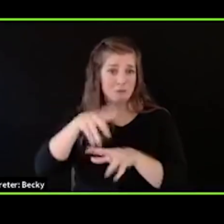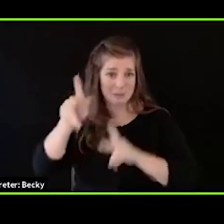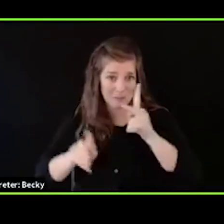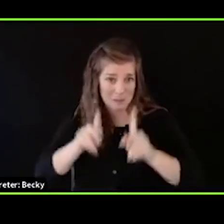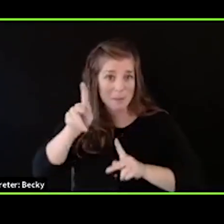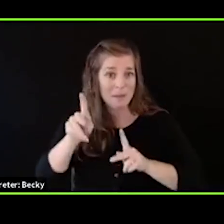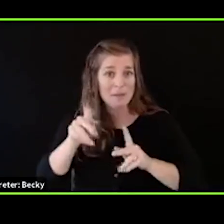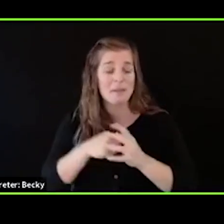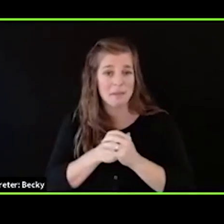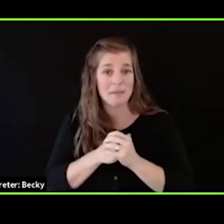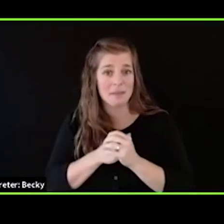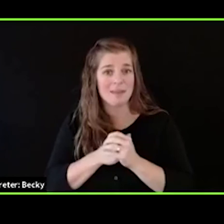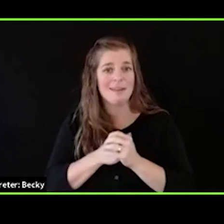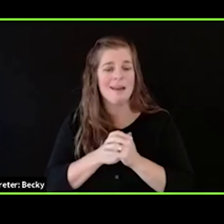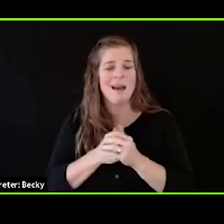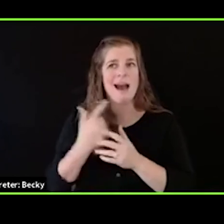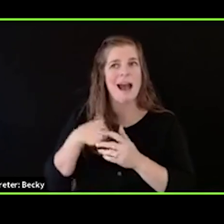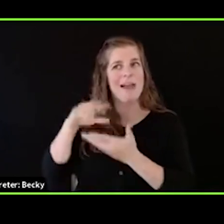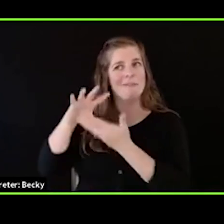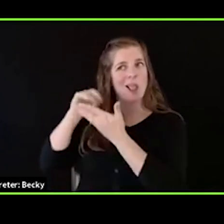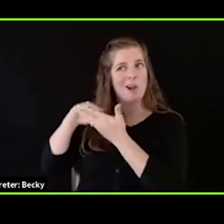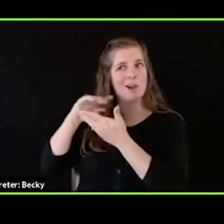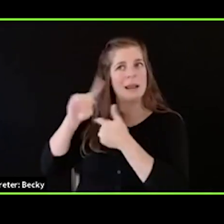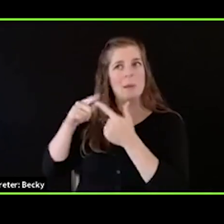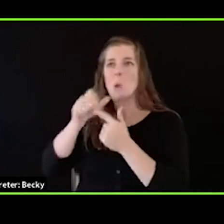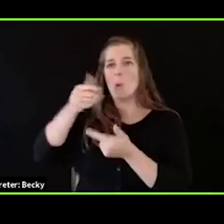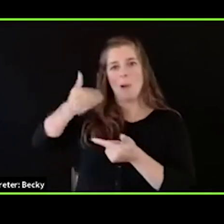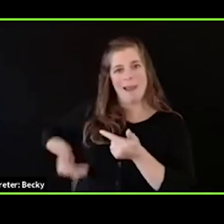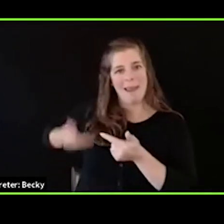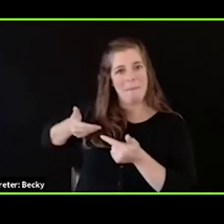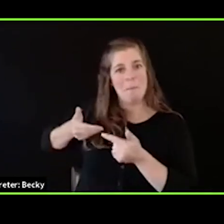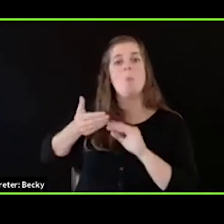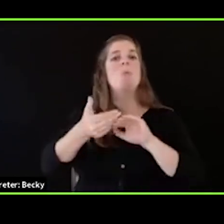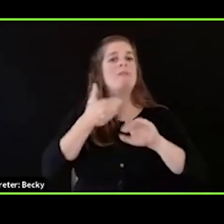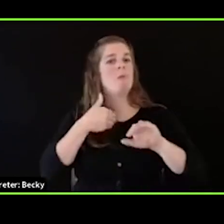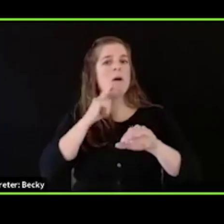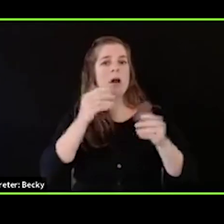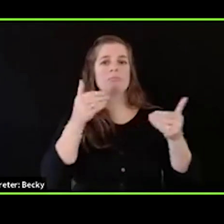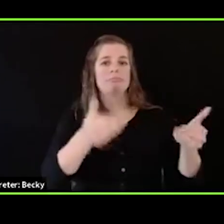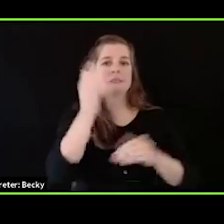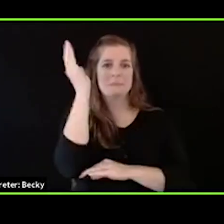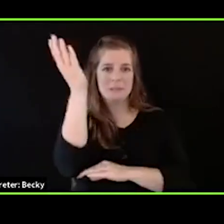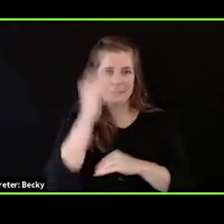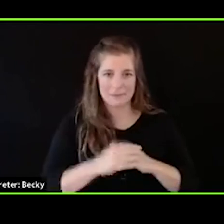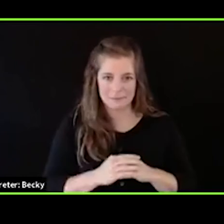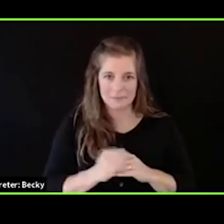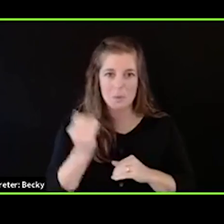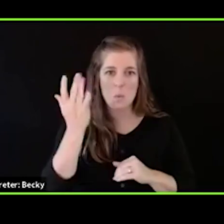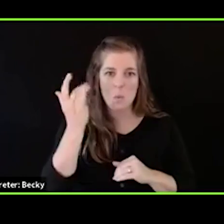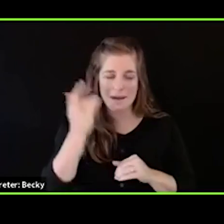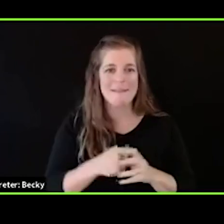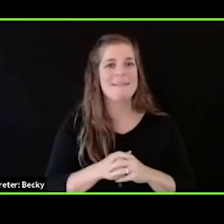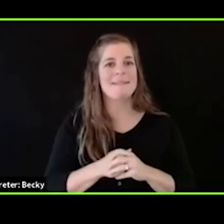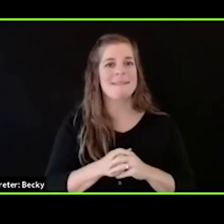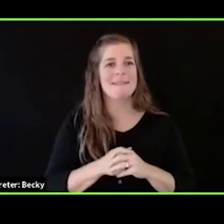a bit about who I am before speaking, because it reminds me to whom and what I